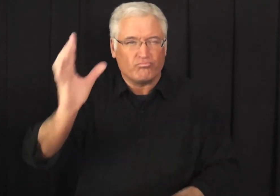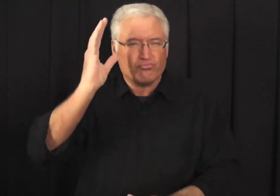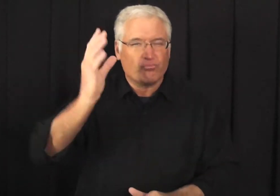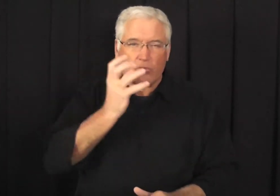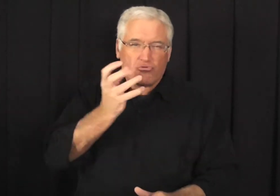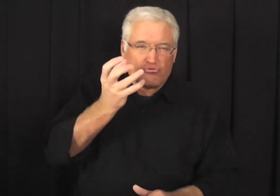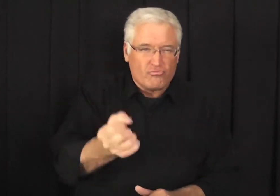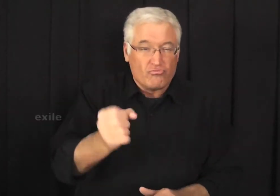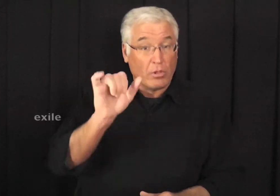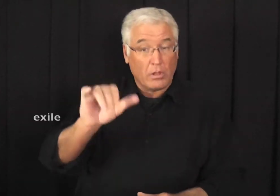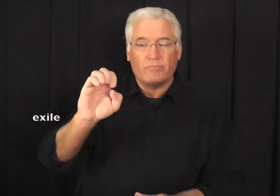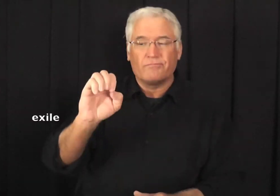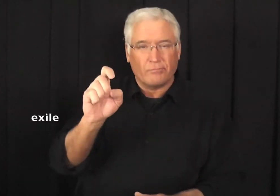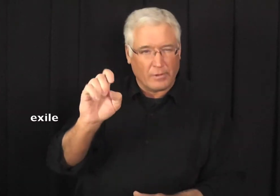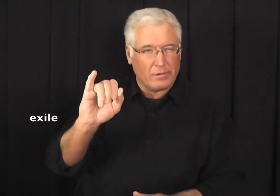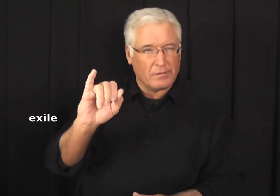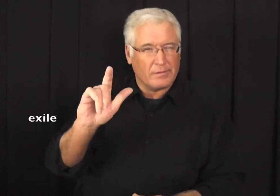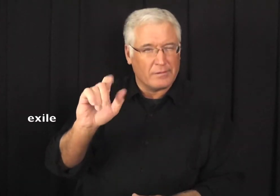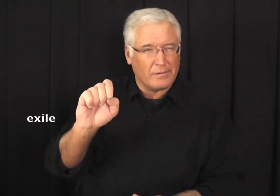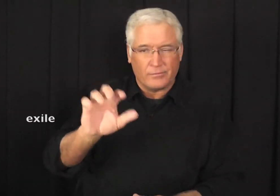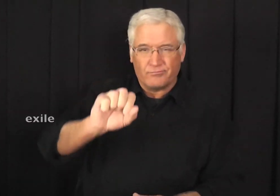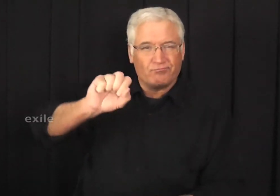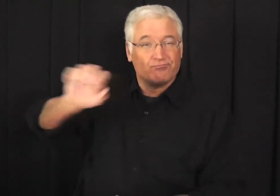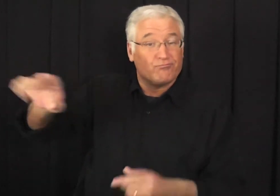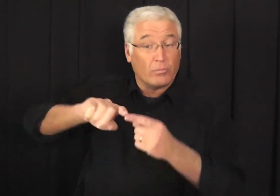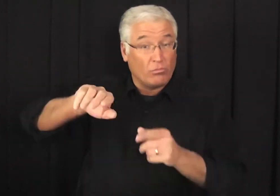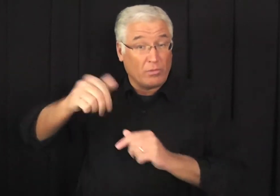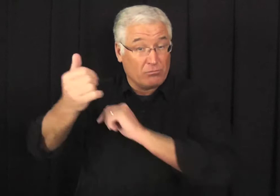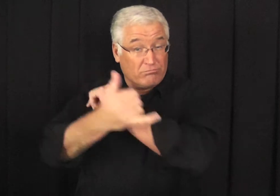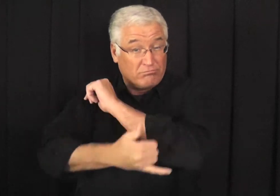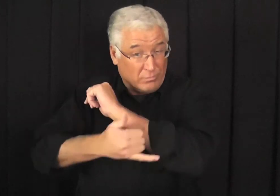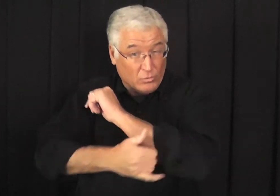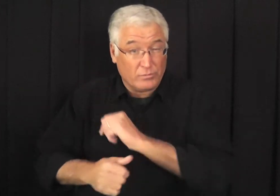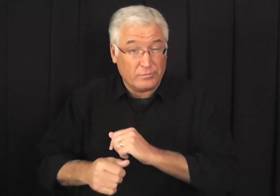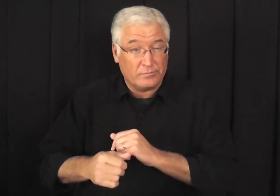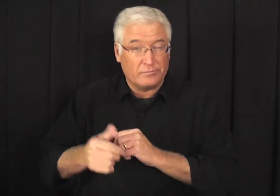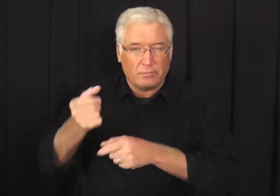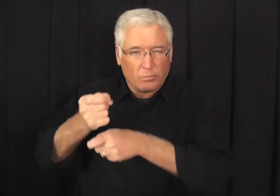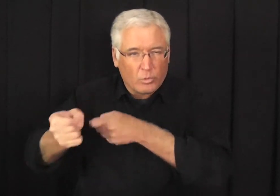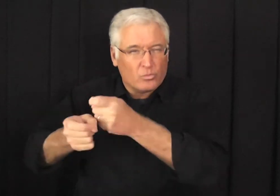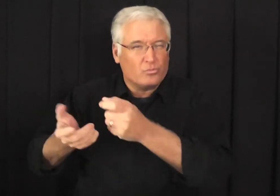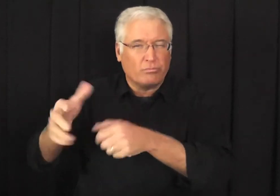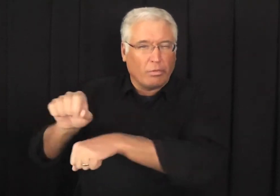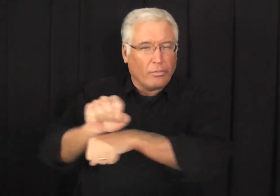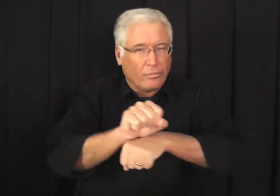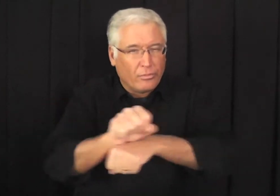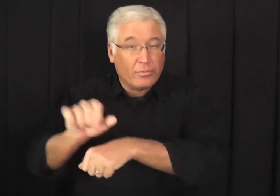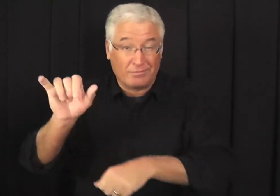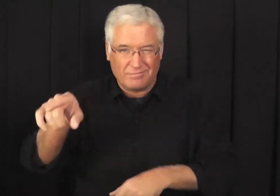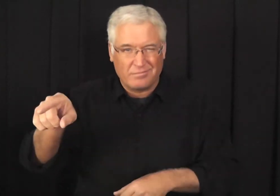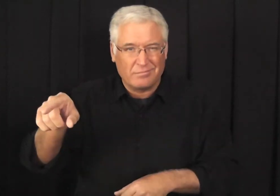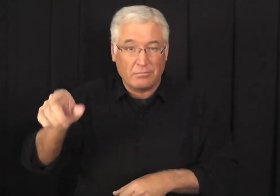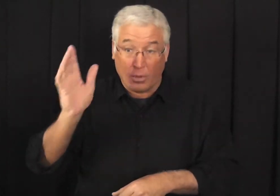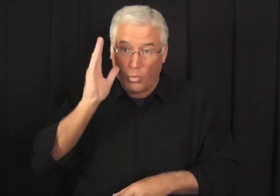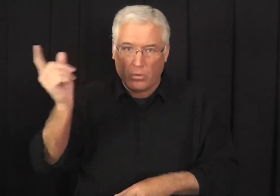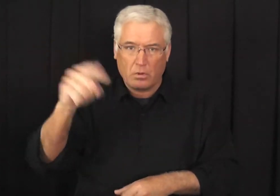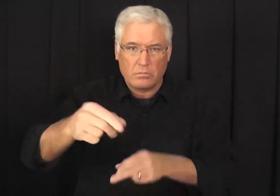that they were going to face the curse of exile, being sent away into another country and facing persecution and